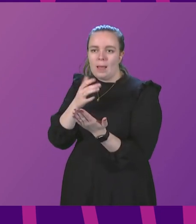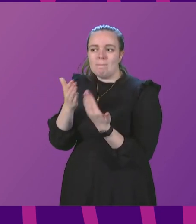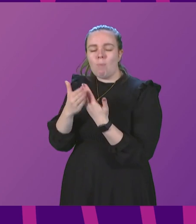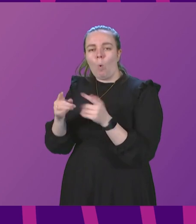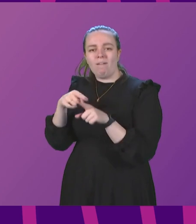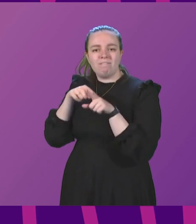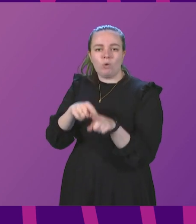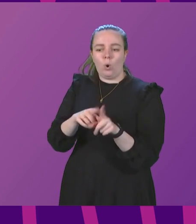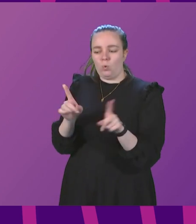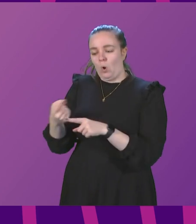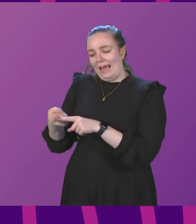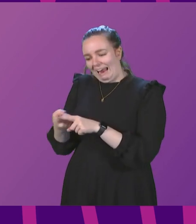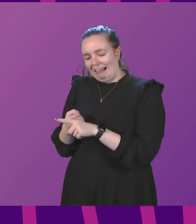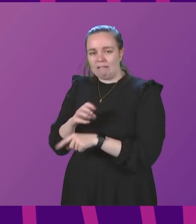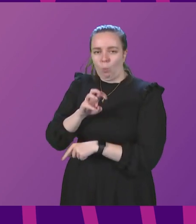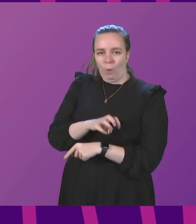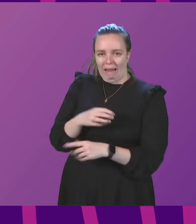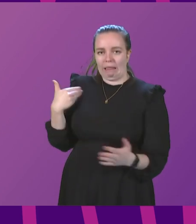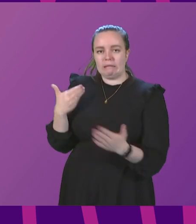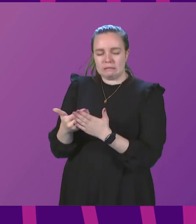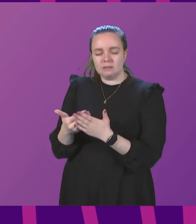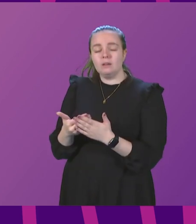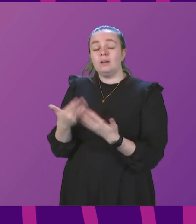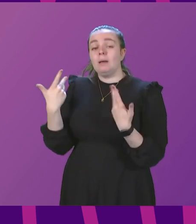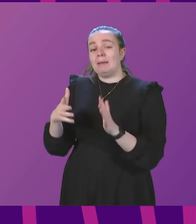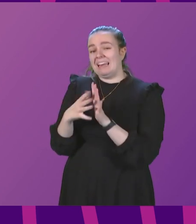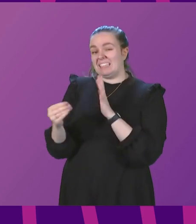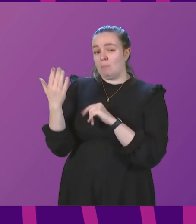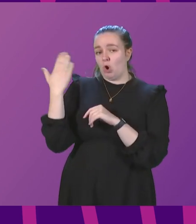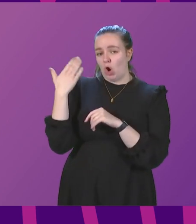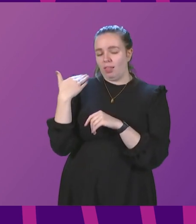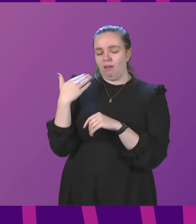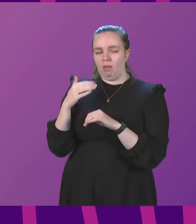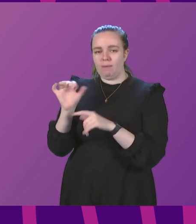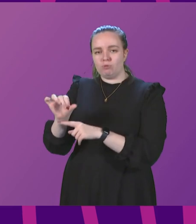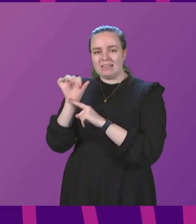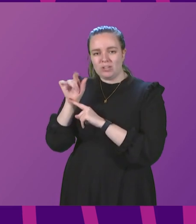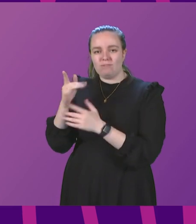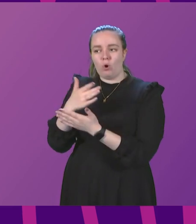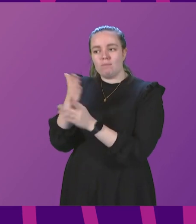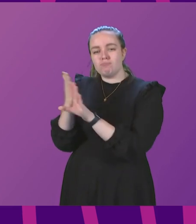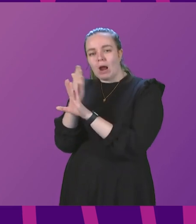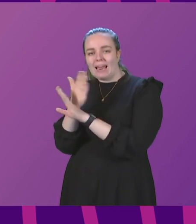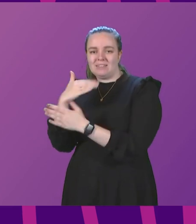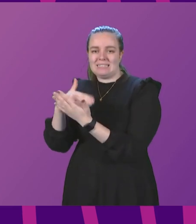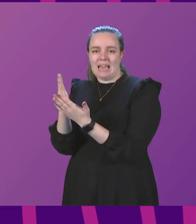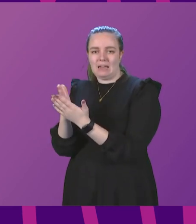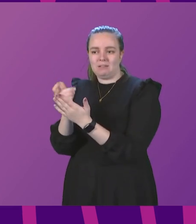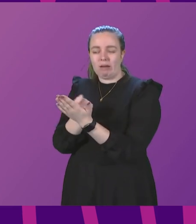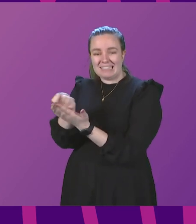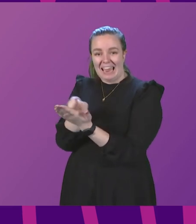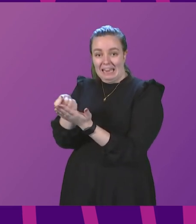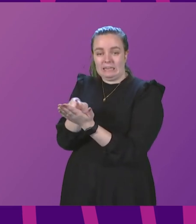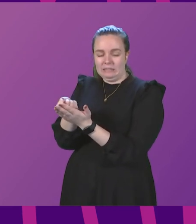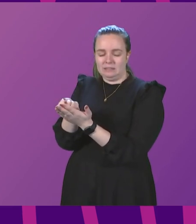those that have been in place in England and Wales for some time. I gave an example earlier on of the greater protection for private sector tenants that